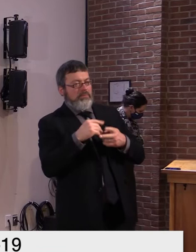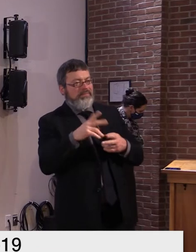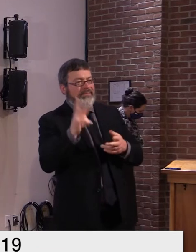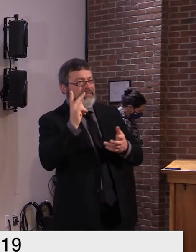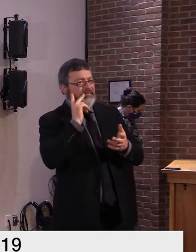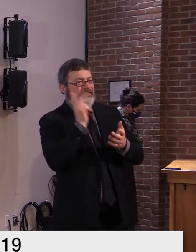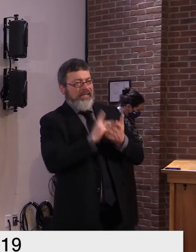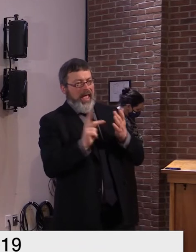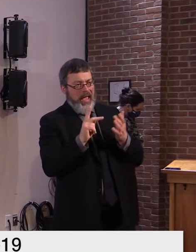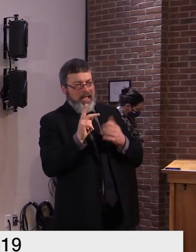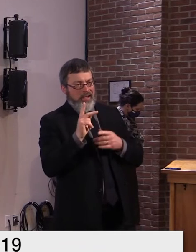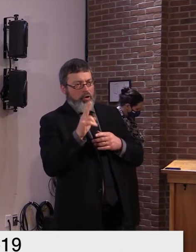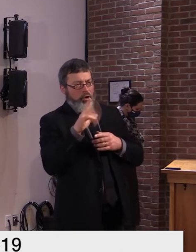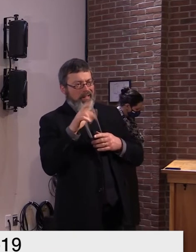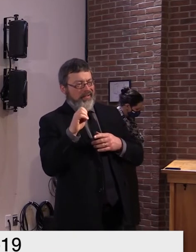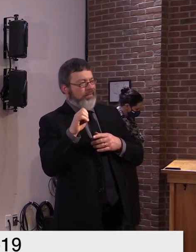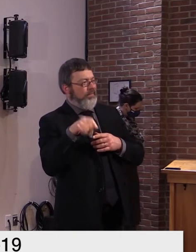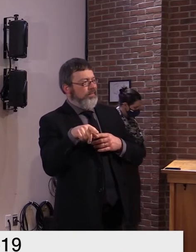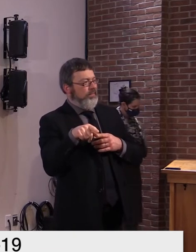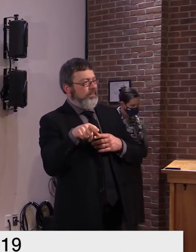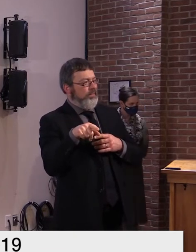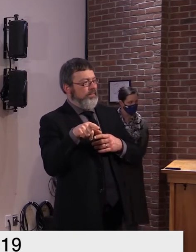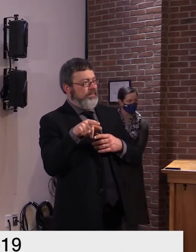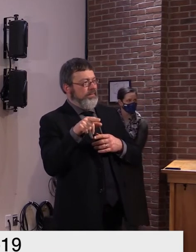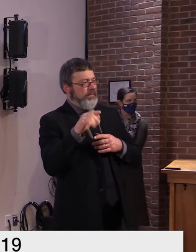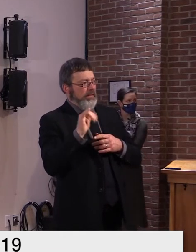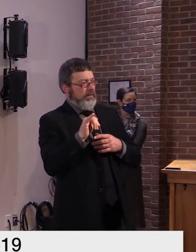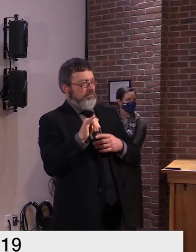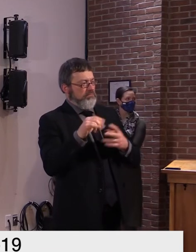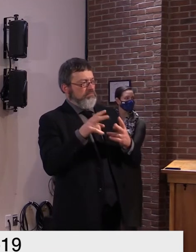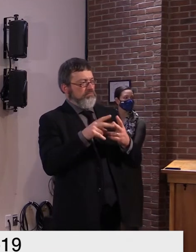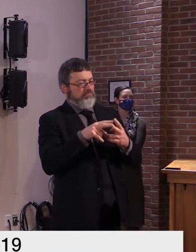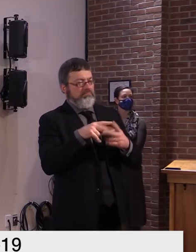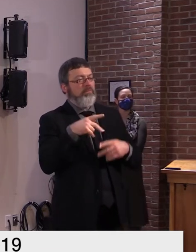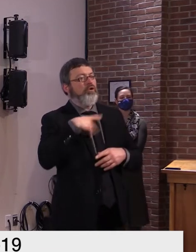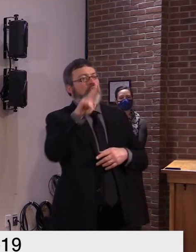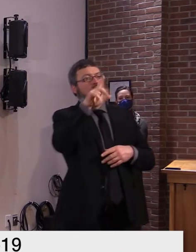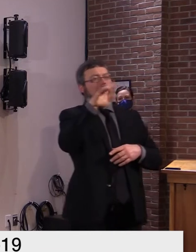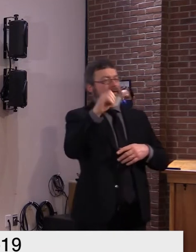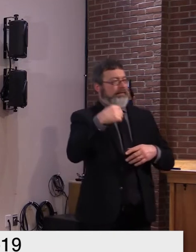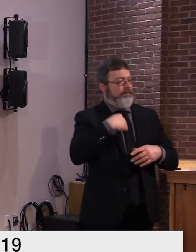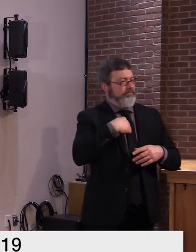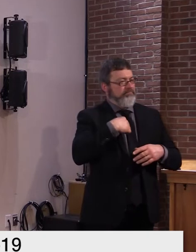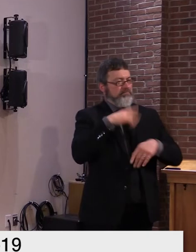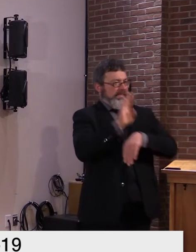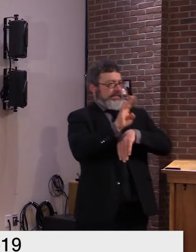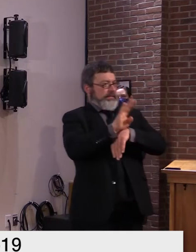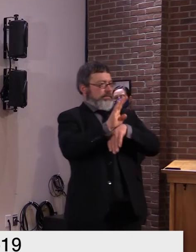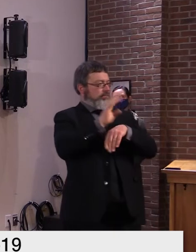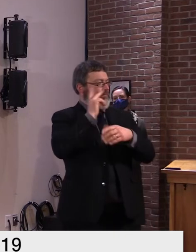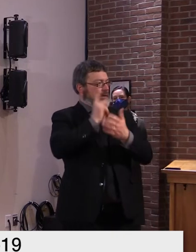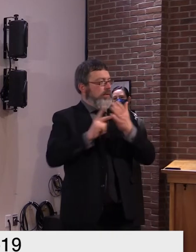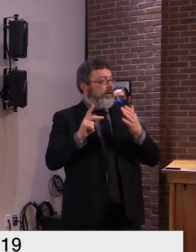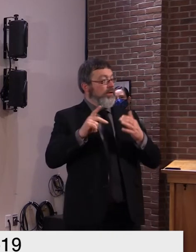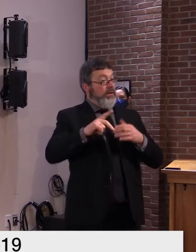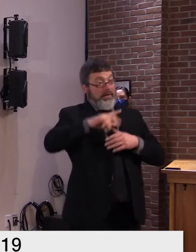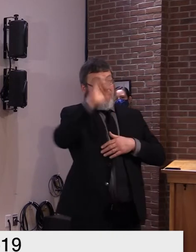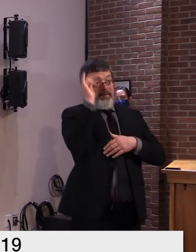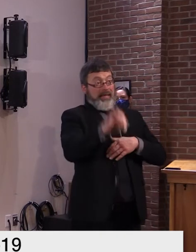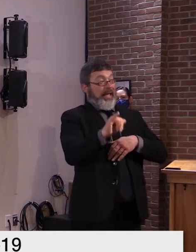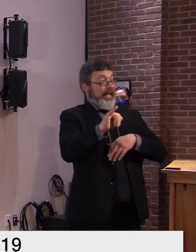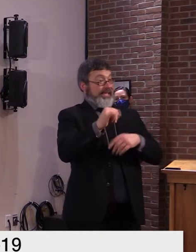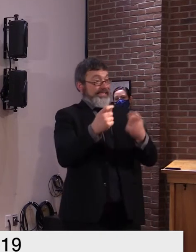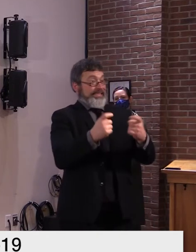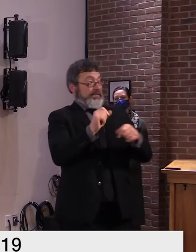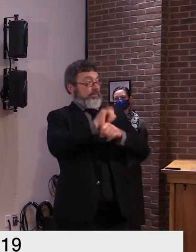sure uh happy to show this is secretary curly um the sea areas are working very hard to be sure to educate folks